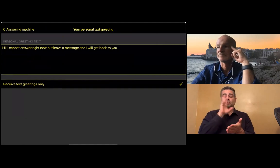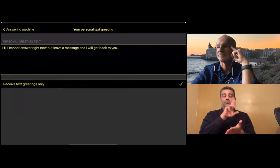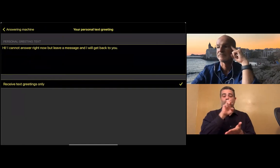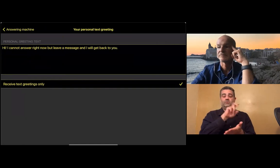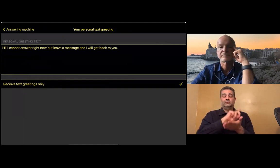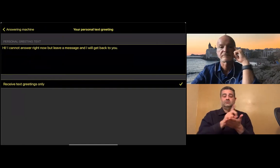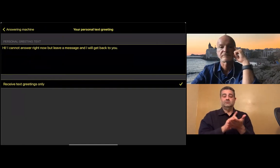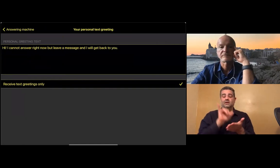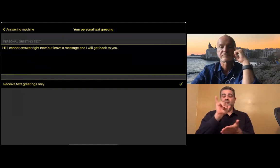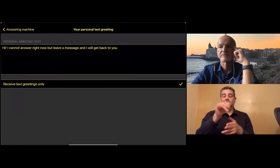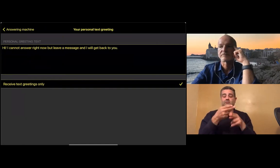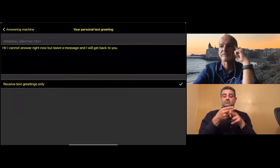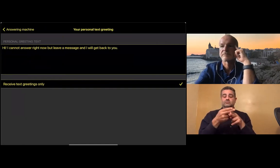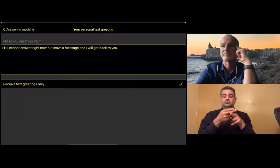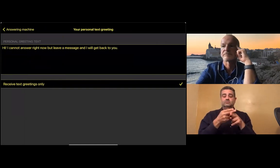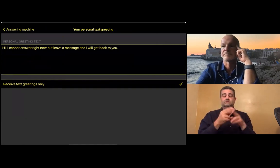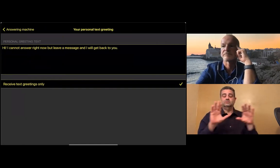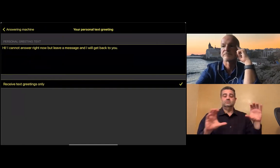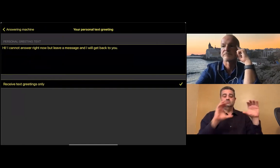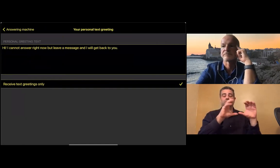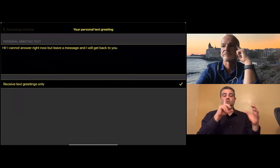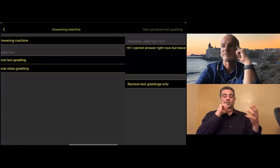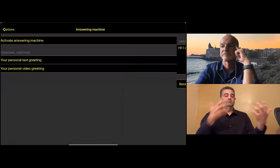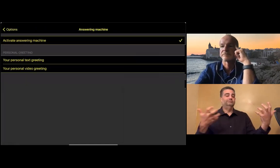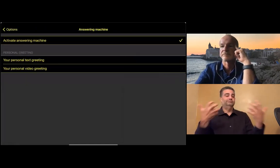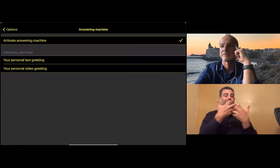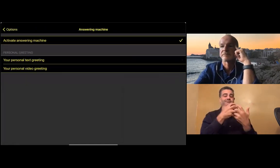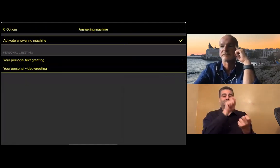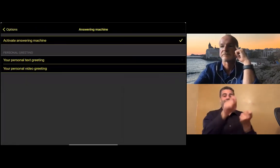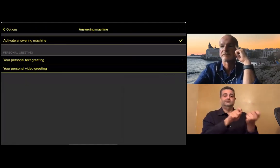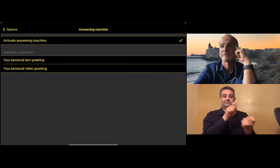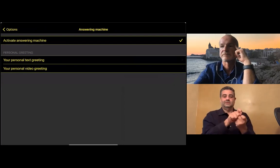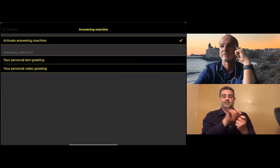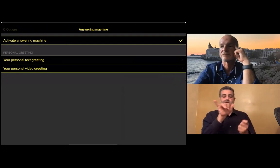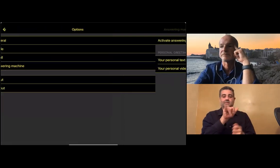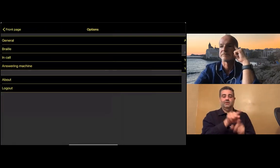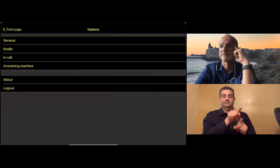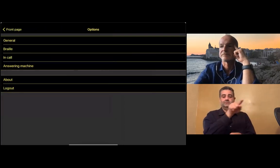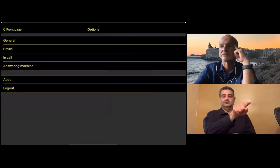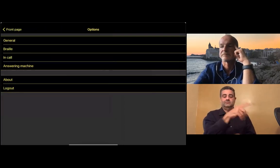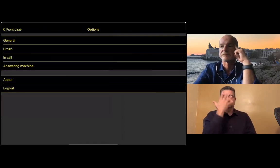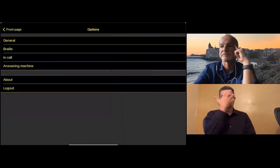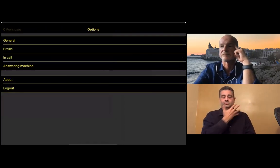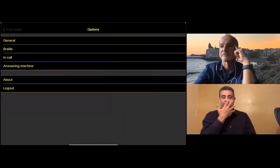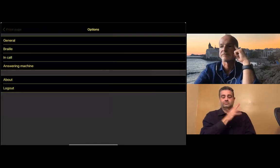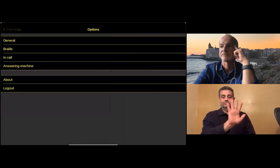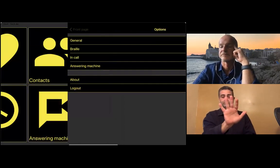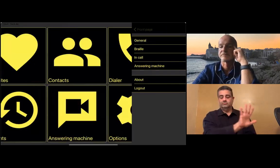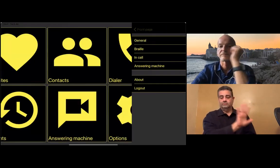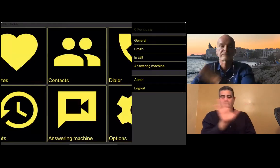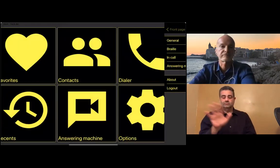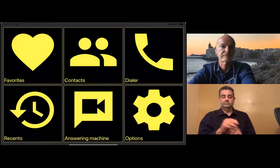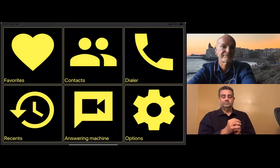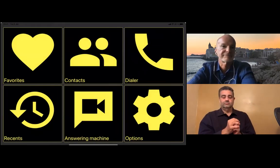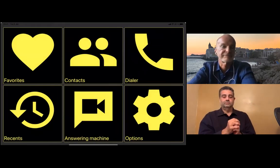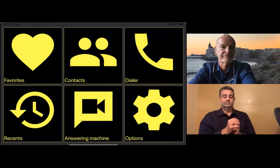We have an older design for Windows. It will be redesigned soon. So that it will have all of the